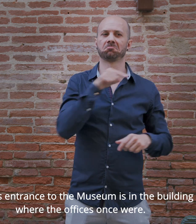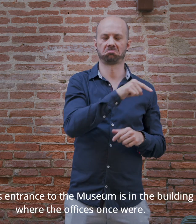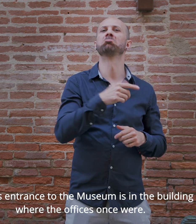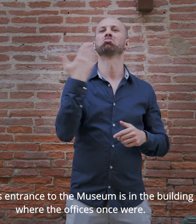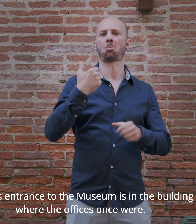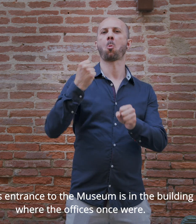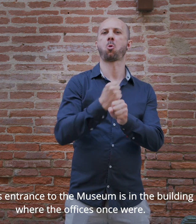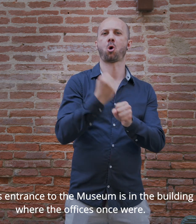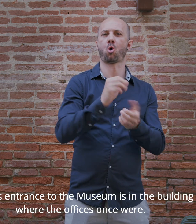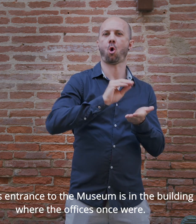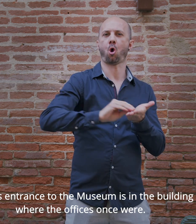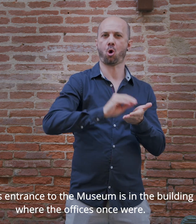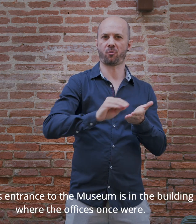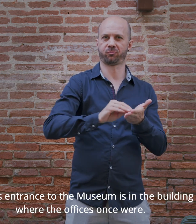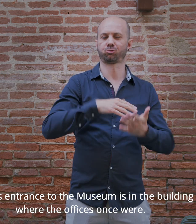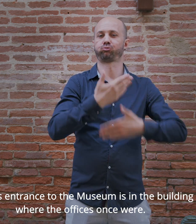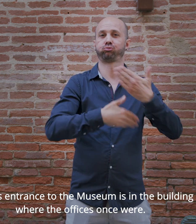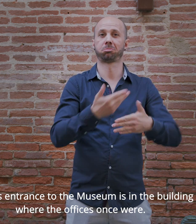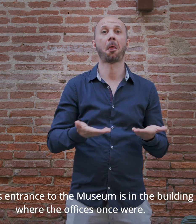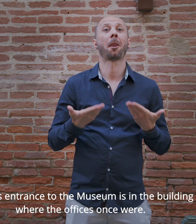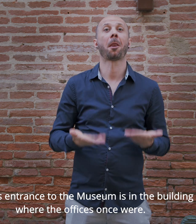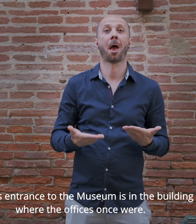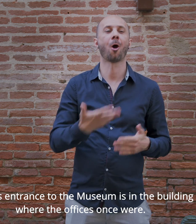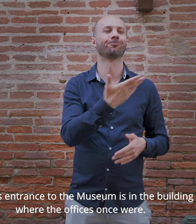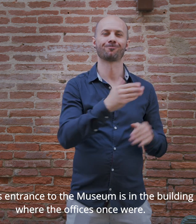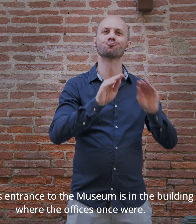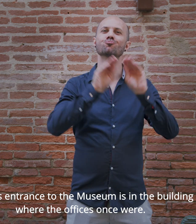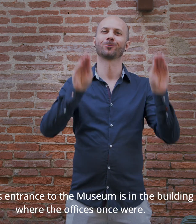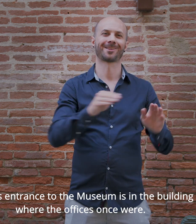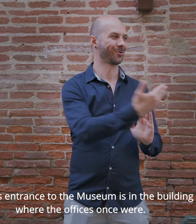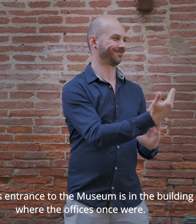Today's entrance to the museum is in the buildings where the offices once were.